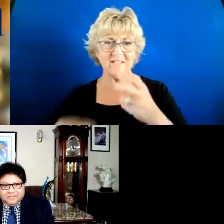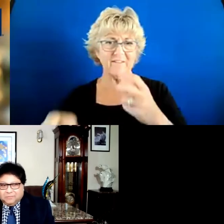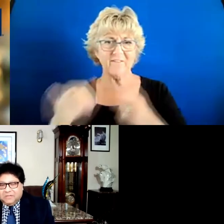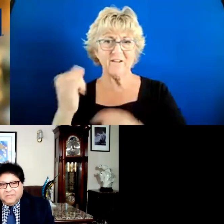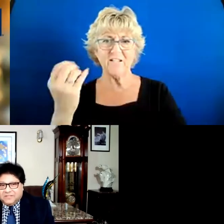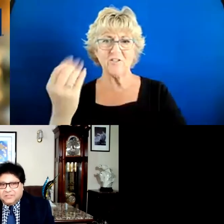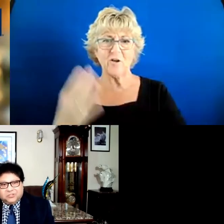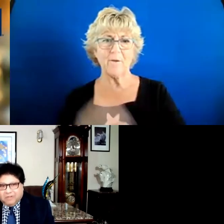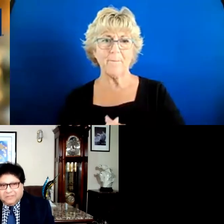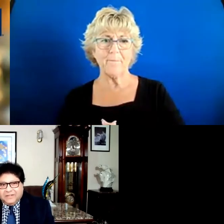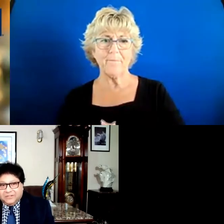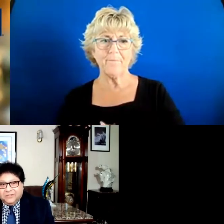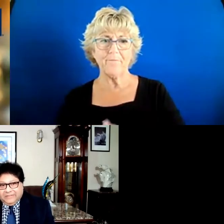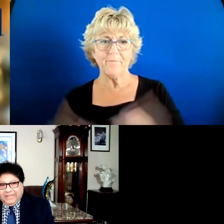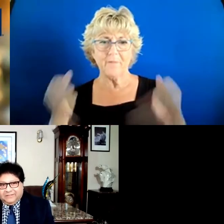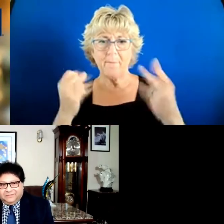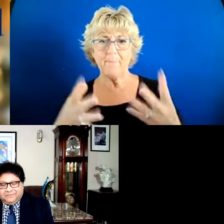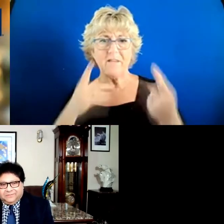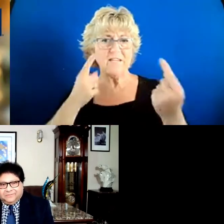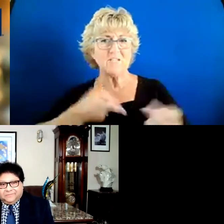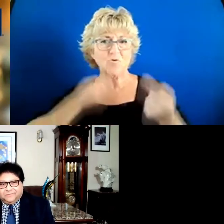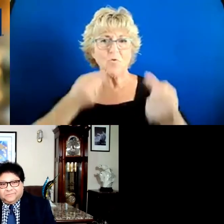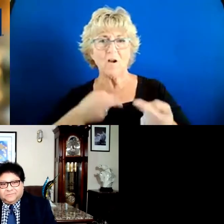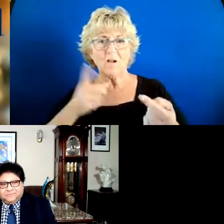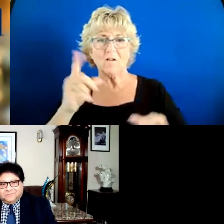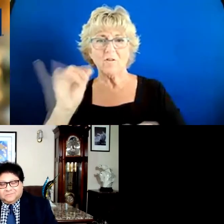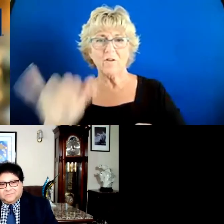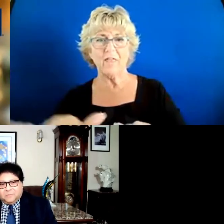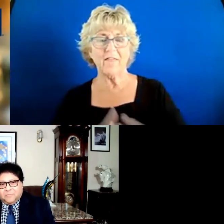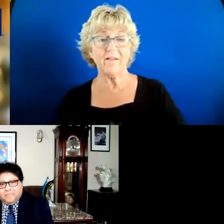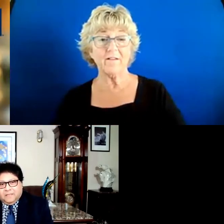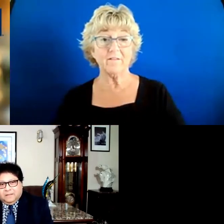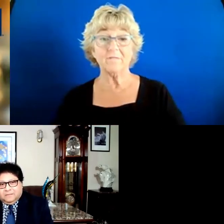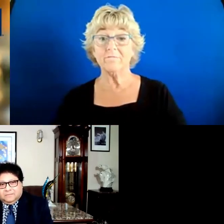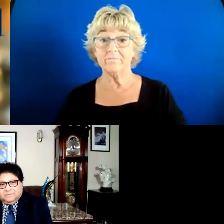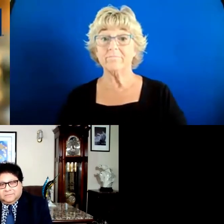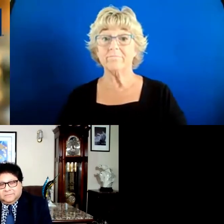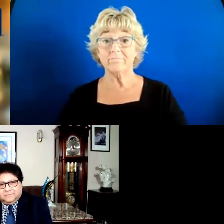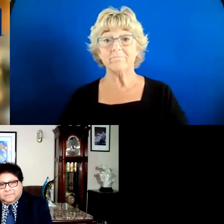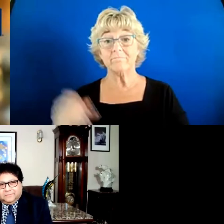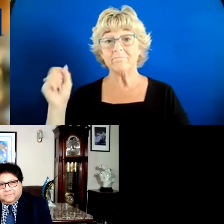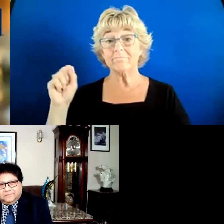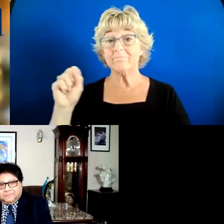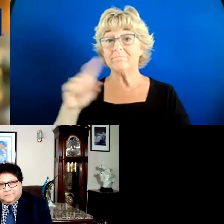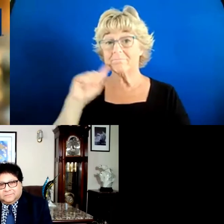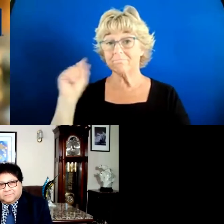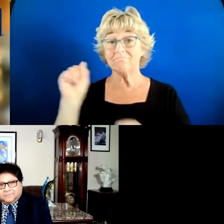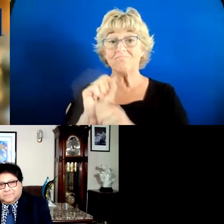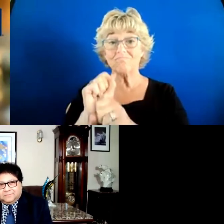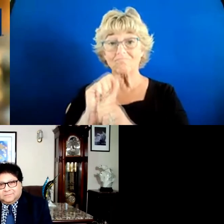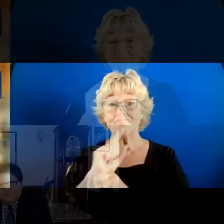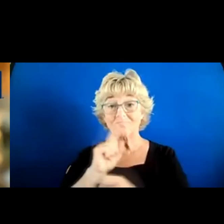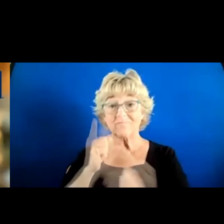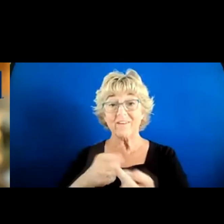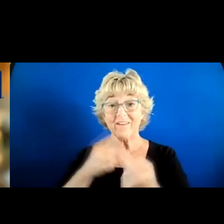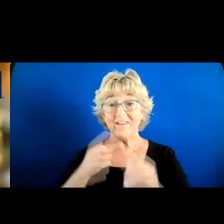Many are struggling to do that. It is, it is difficult. And it was, we weren't in a good place when